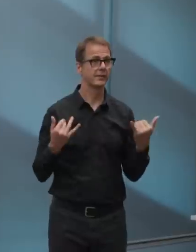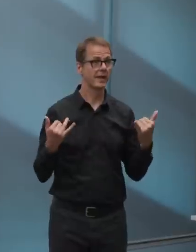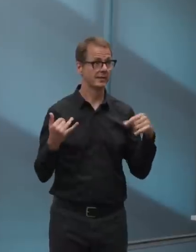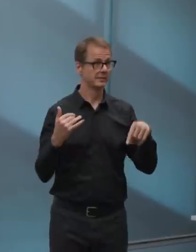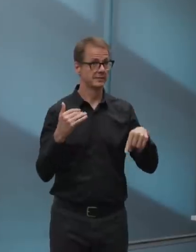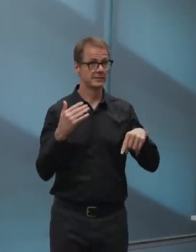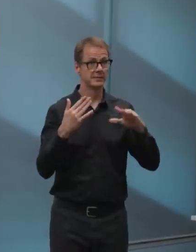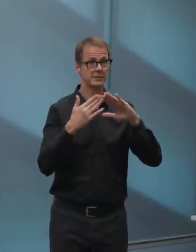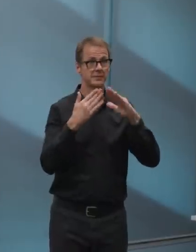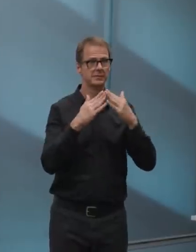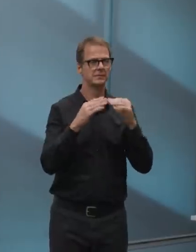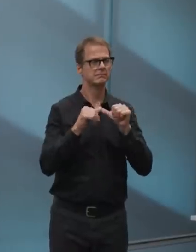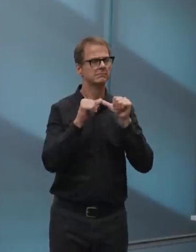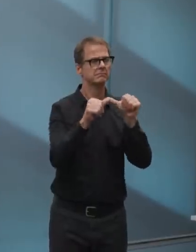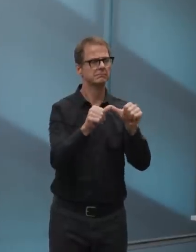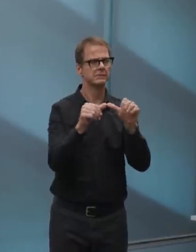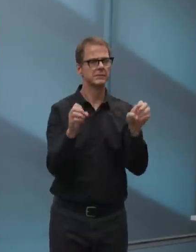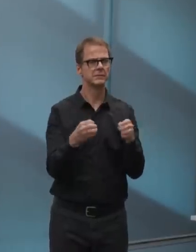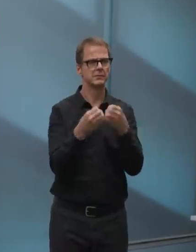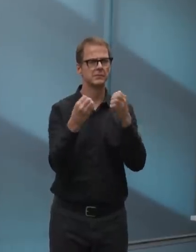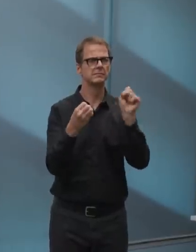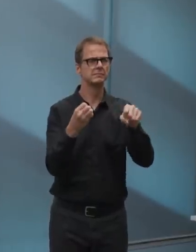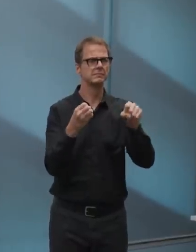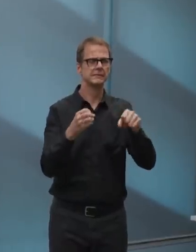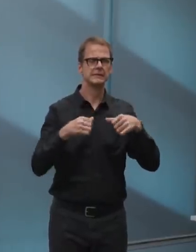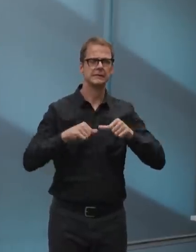a state of local emergency provides.